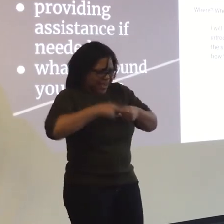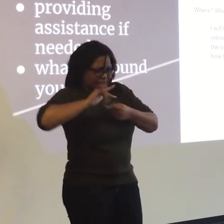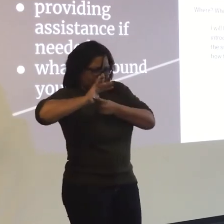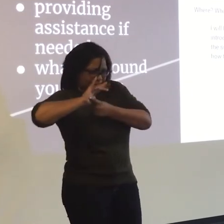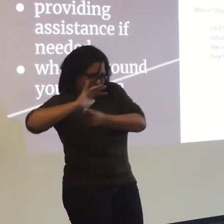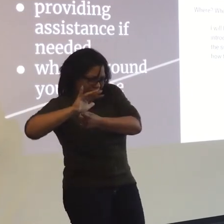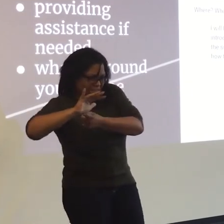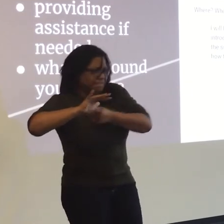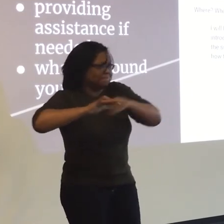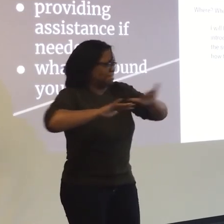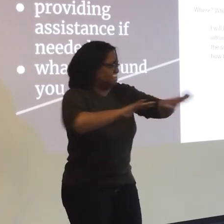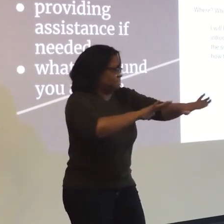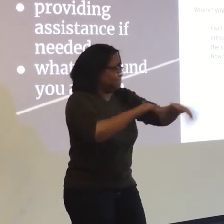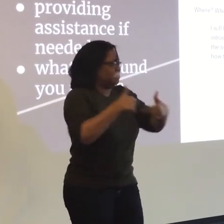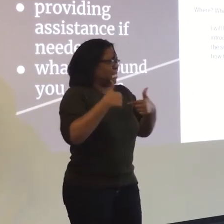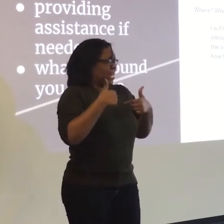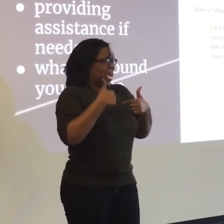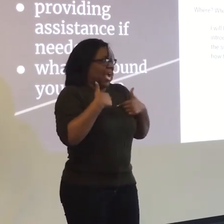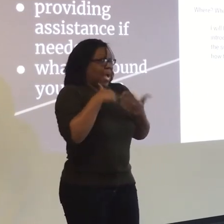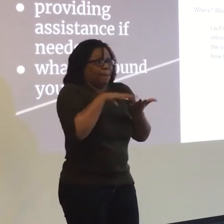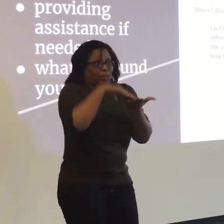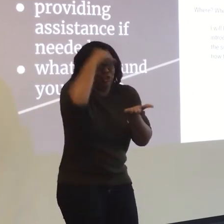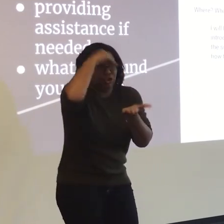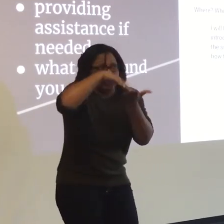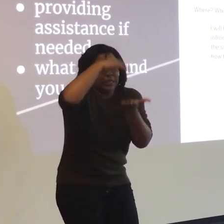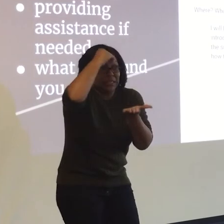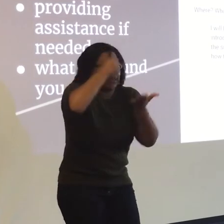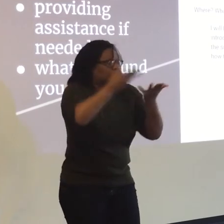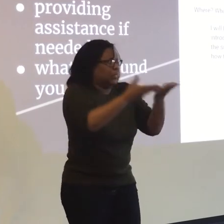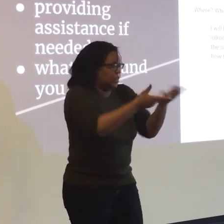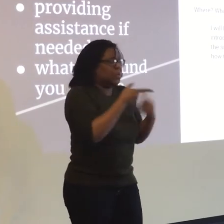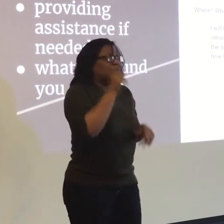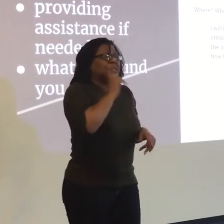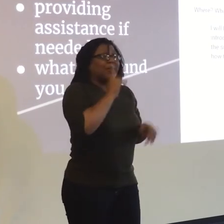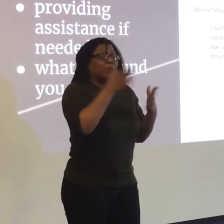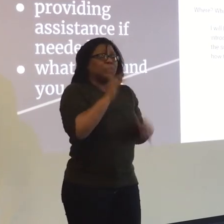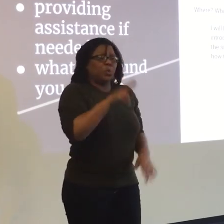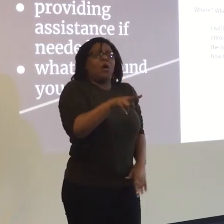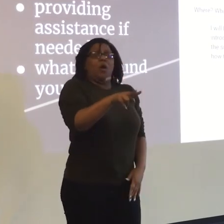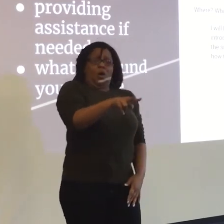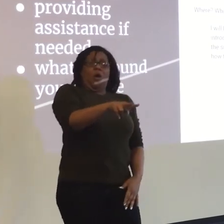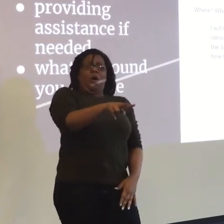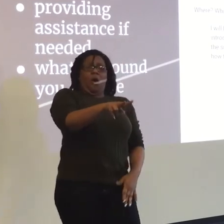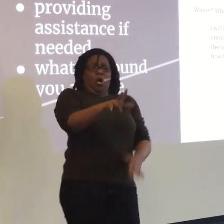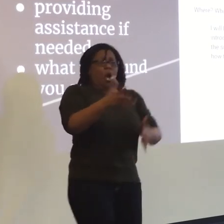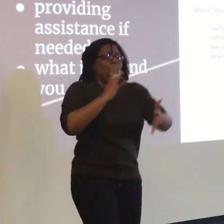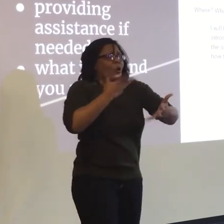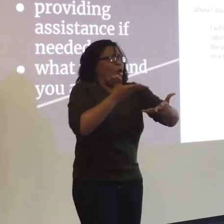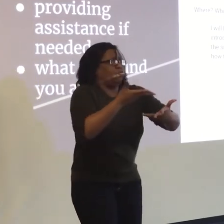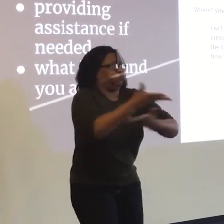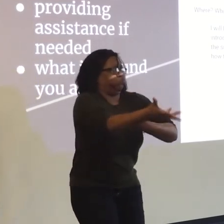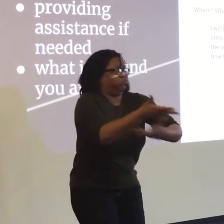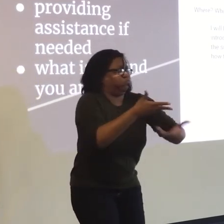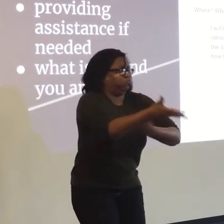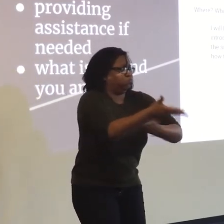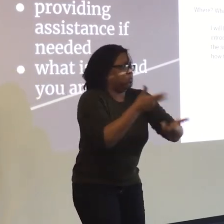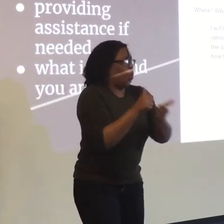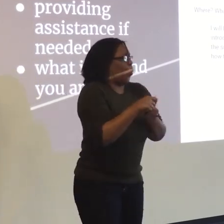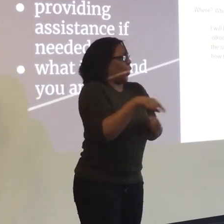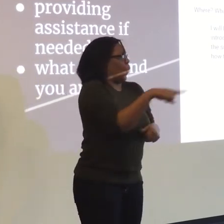Like, sometimes if we, um, meeting someone and we say, hey, my name is, and whatever that name is, we have to learn that as